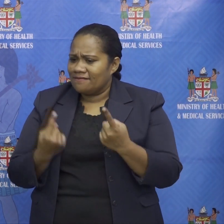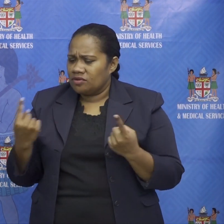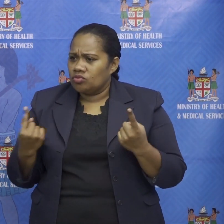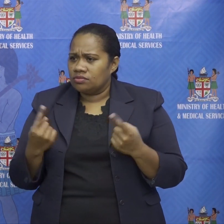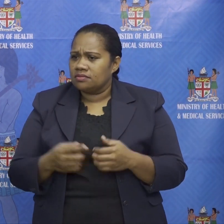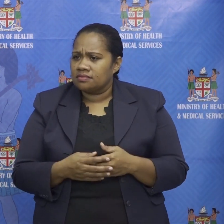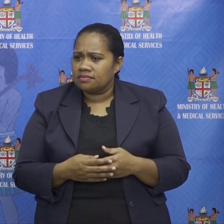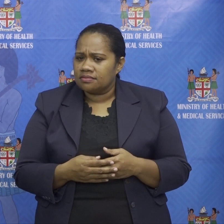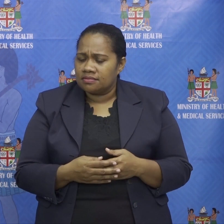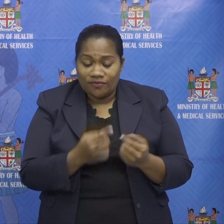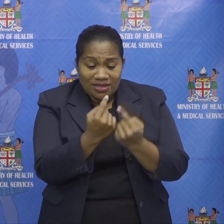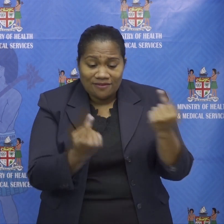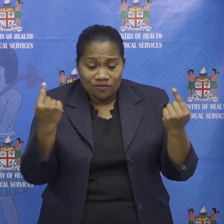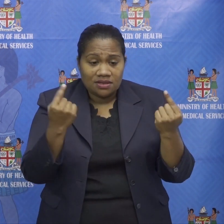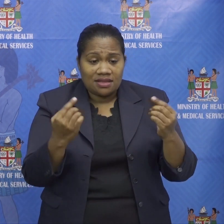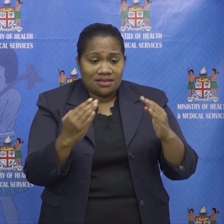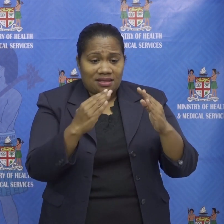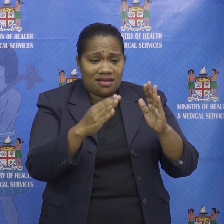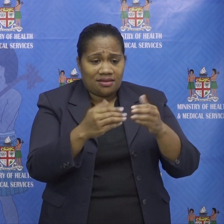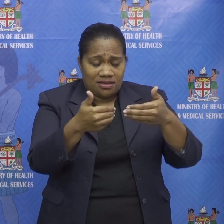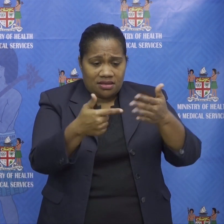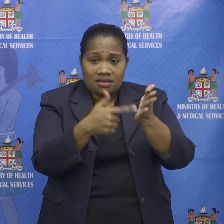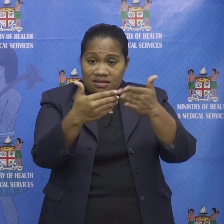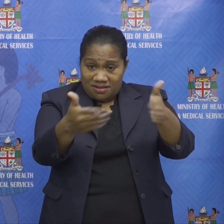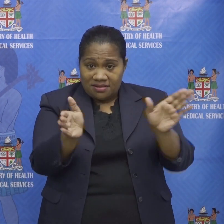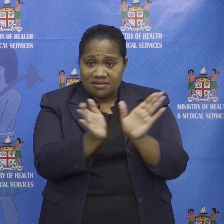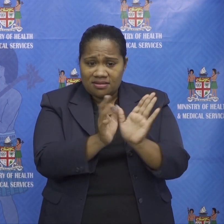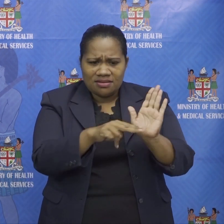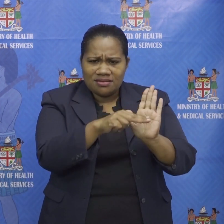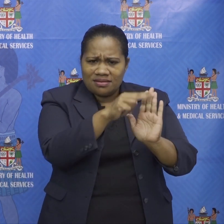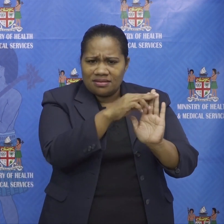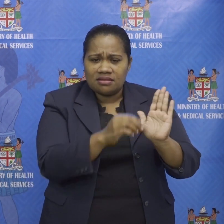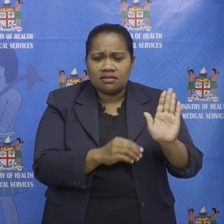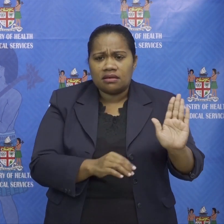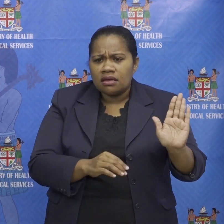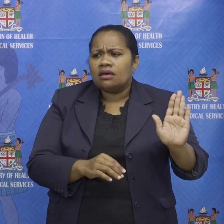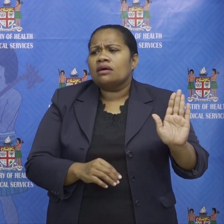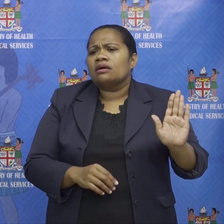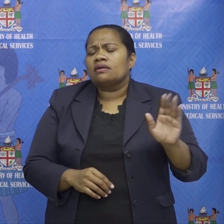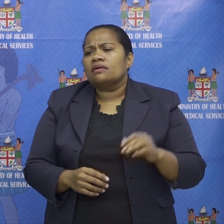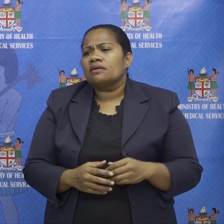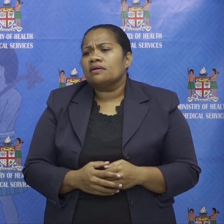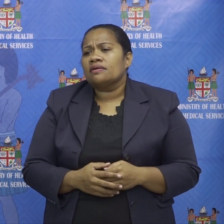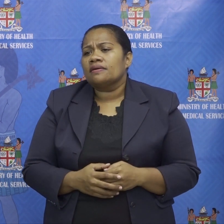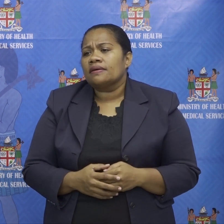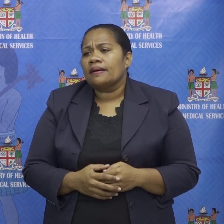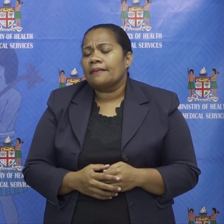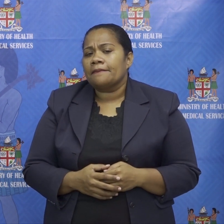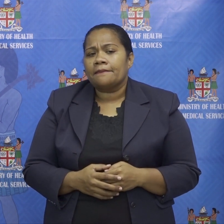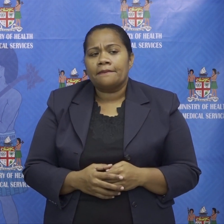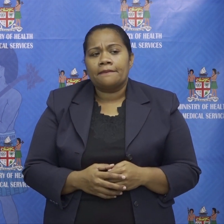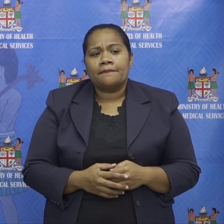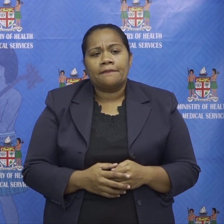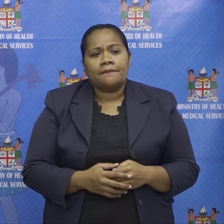tanua hotel for quarantine why is that the recall confined to individuals who are released